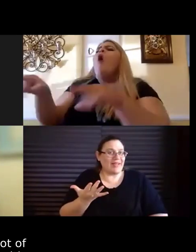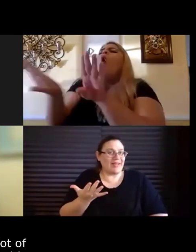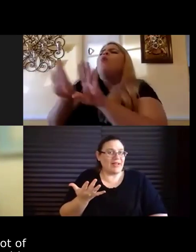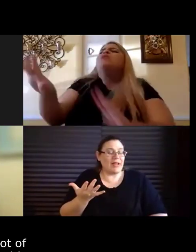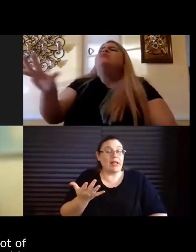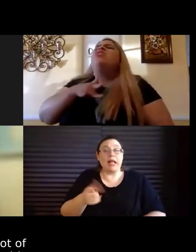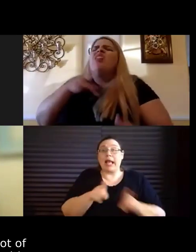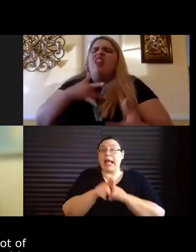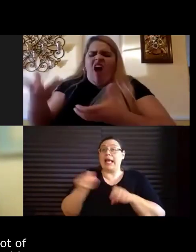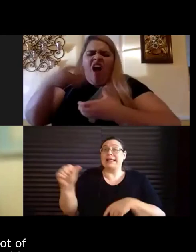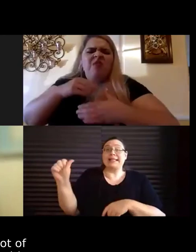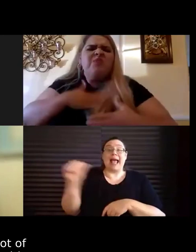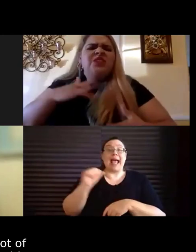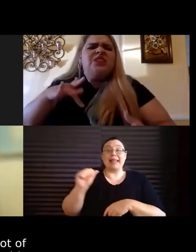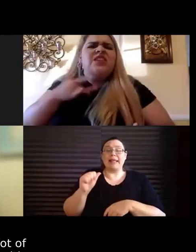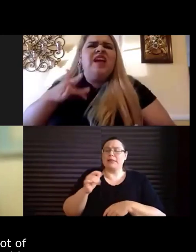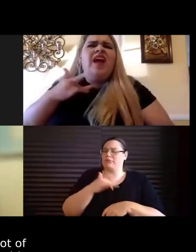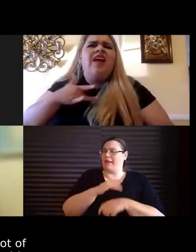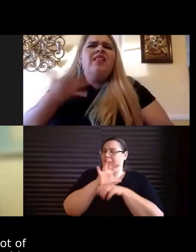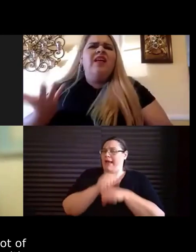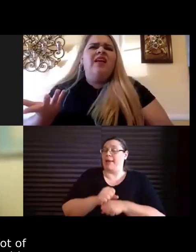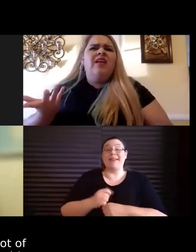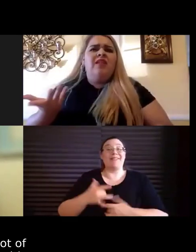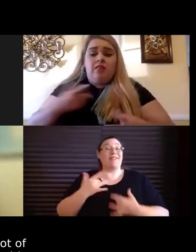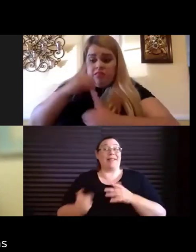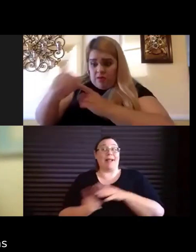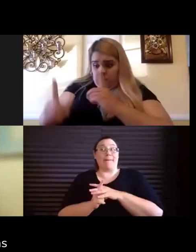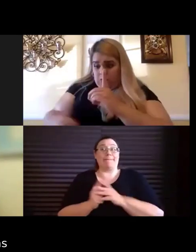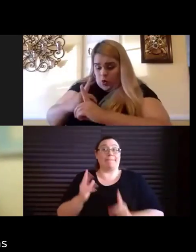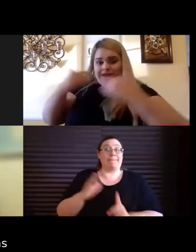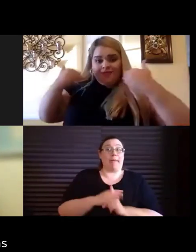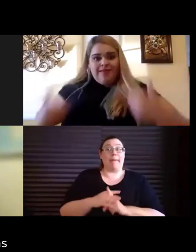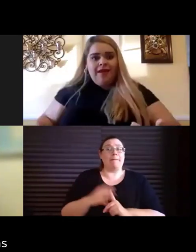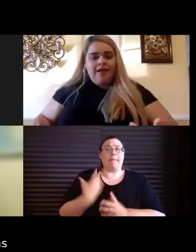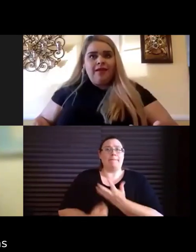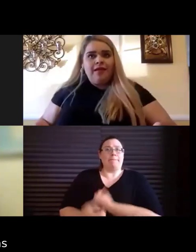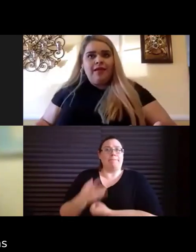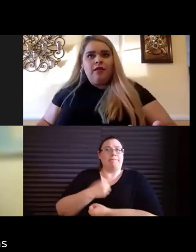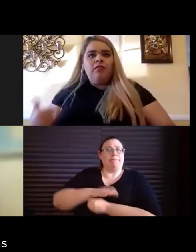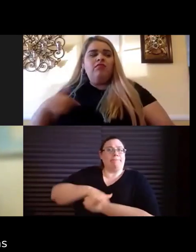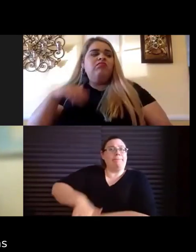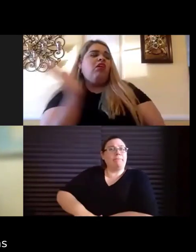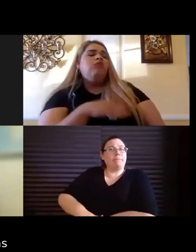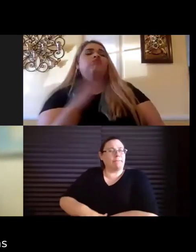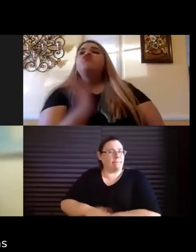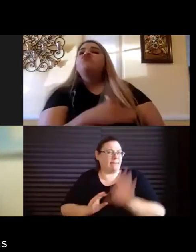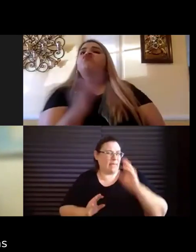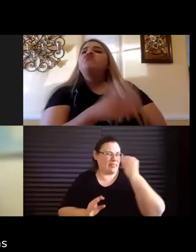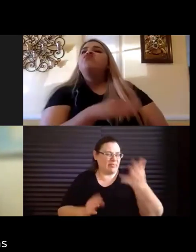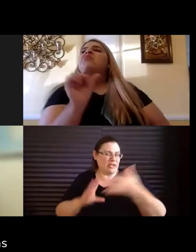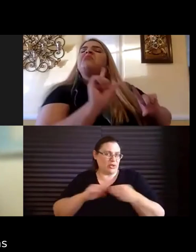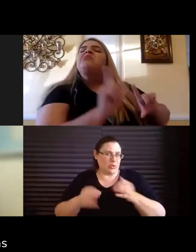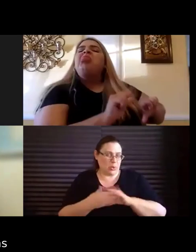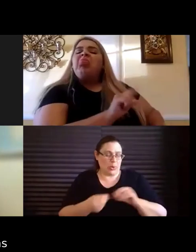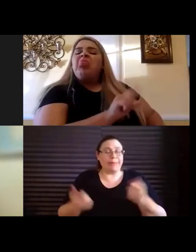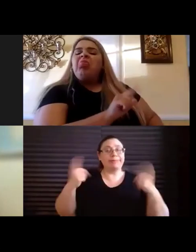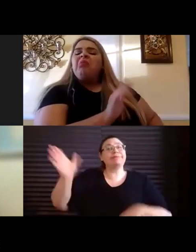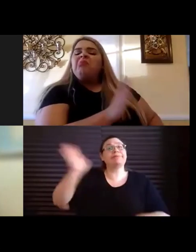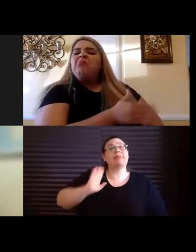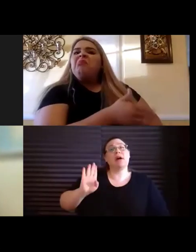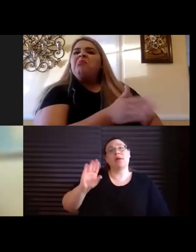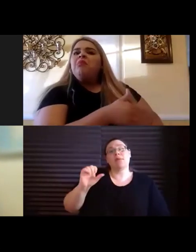squash a lot of feelings down to not, not deal with. I mean, I remember I was I was in the Boston marathon